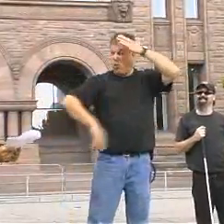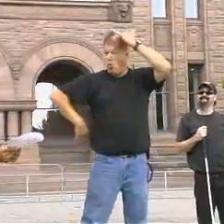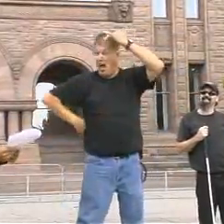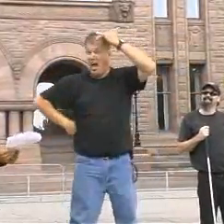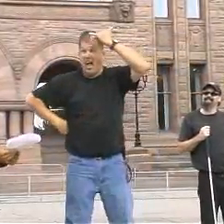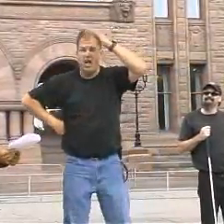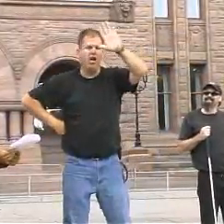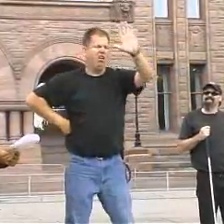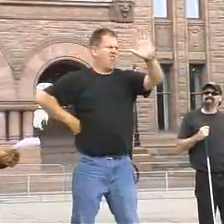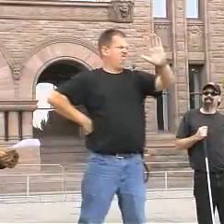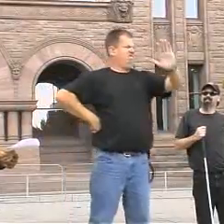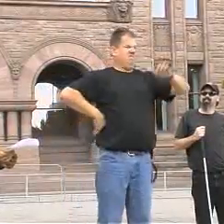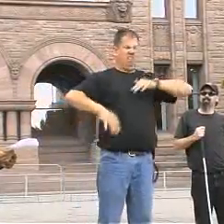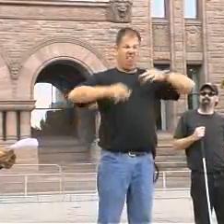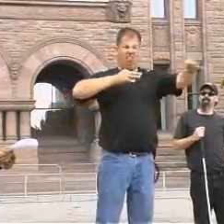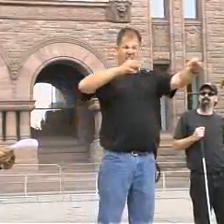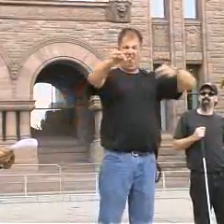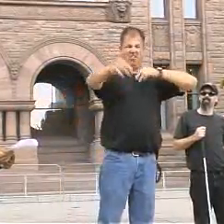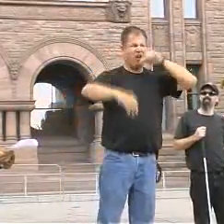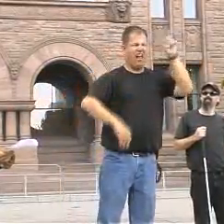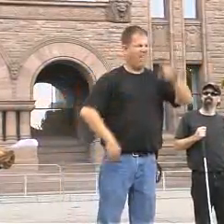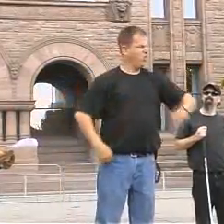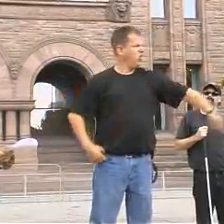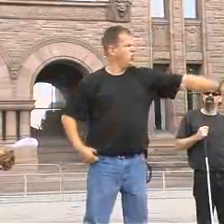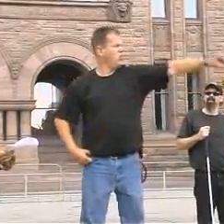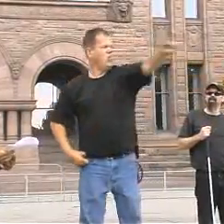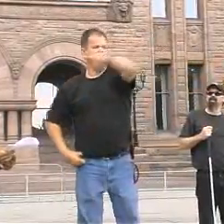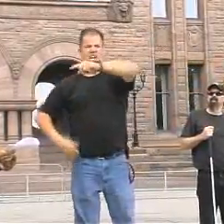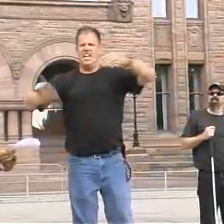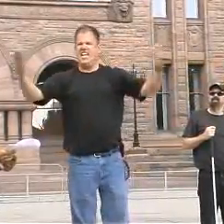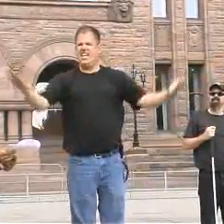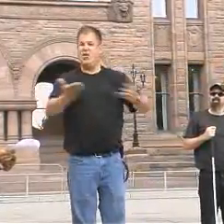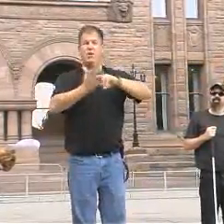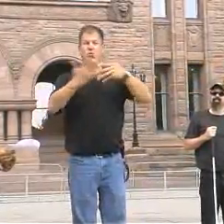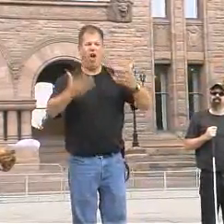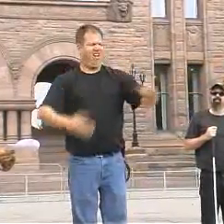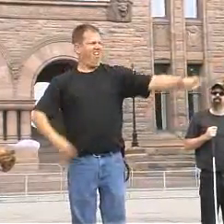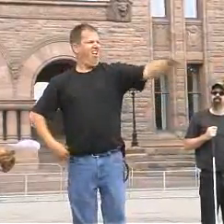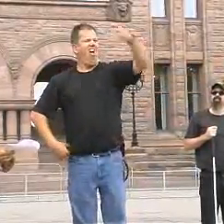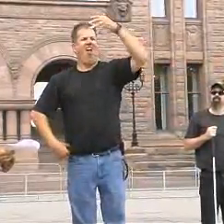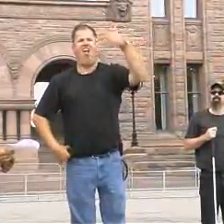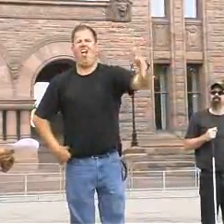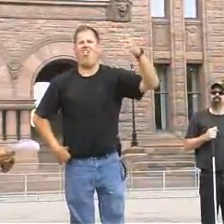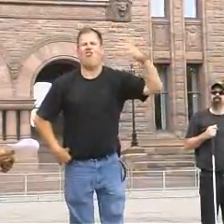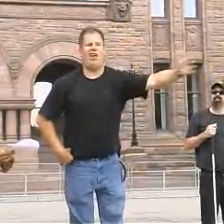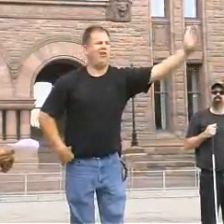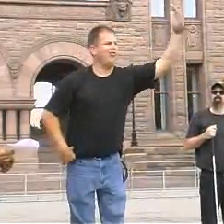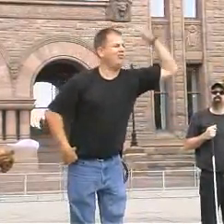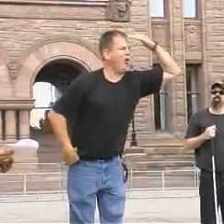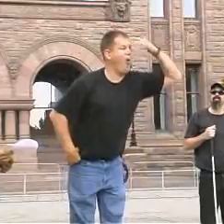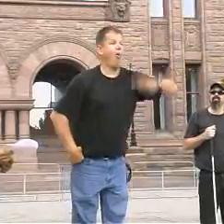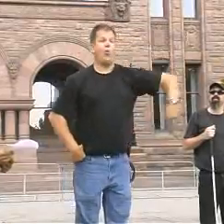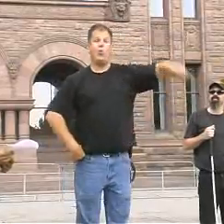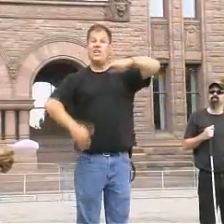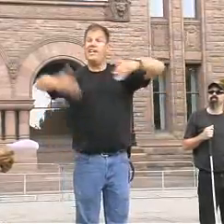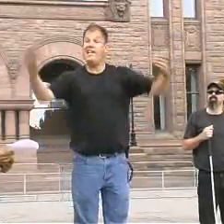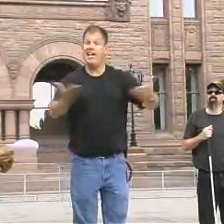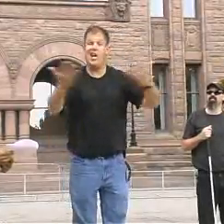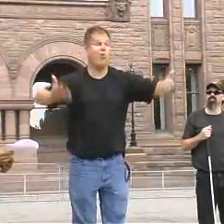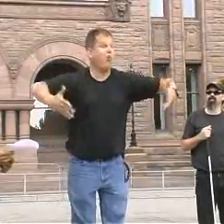Do you know why this rally is taking place? I don't think I have to explain that to you who've gathered here. You already know what the